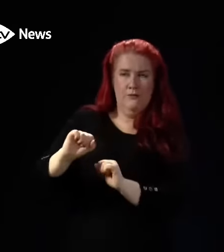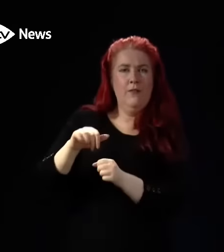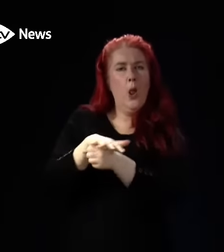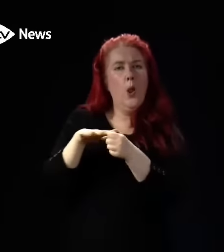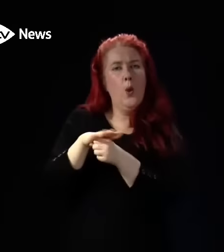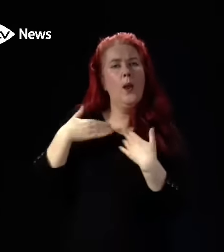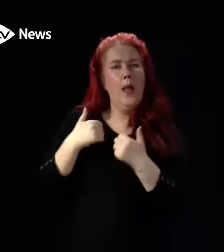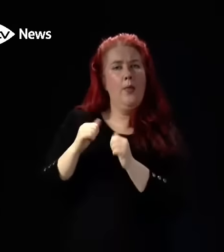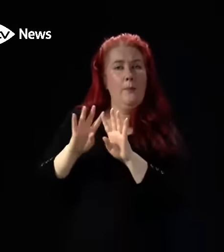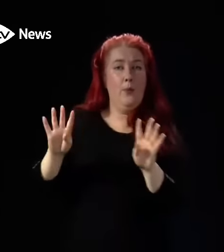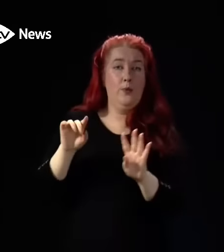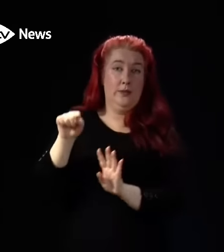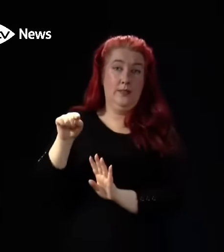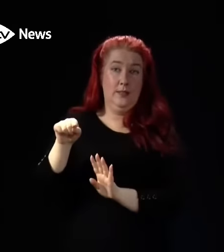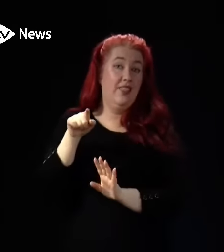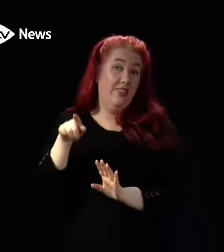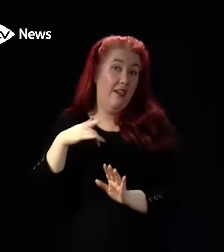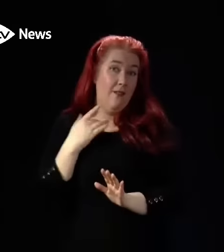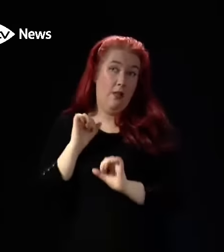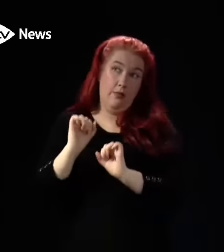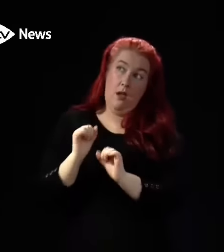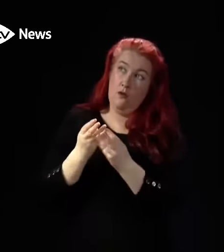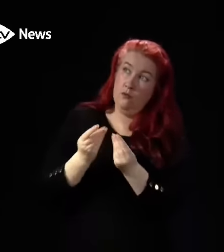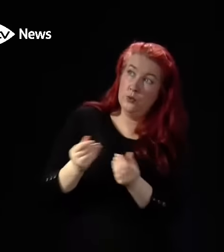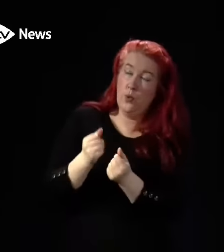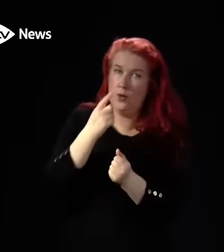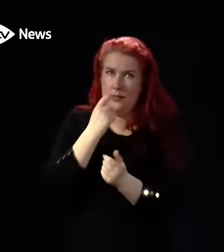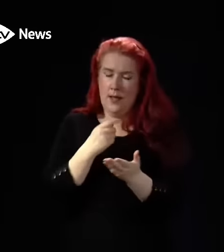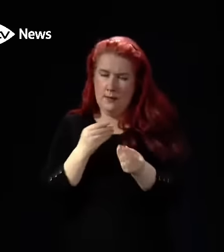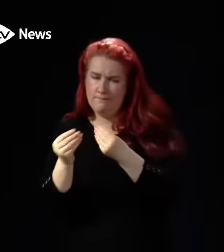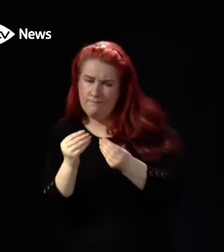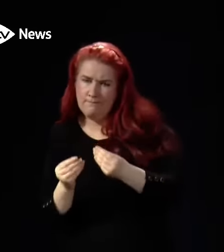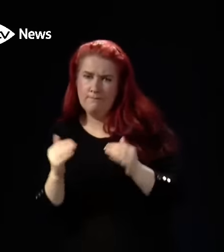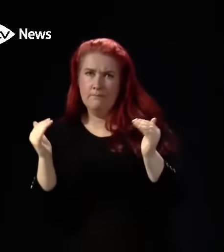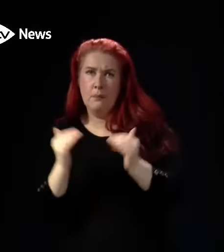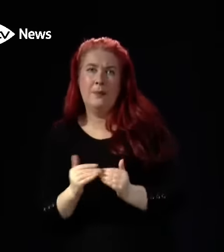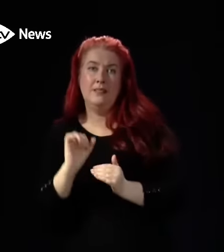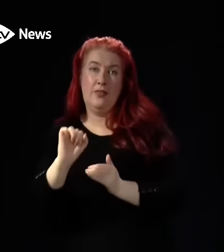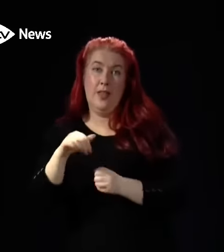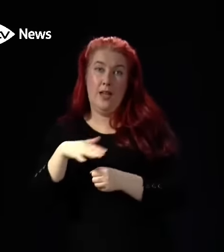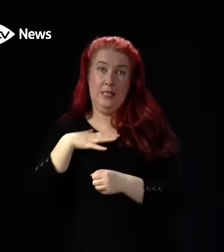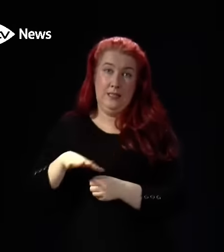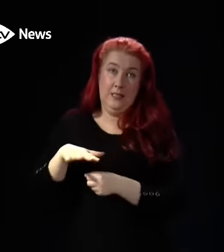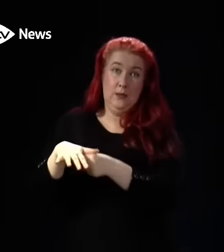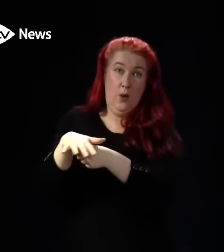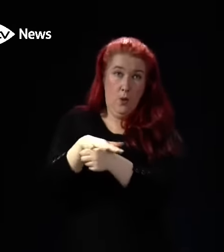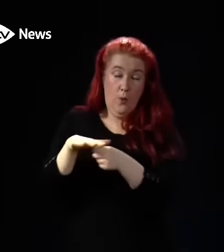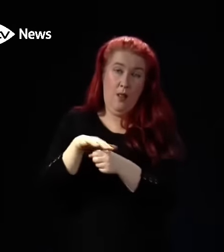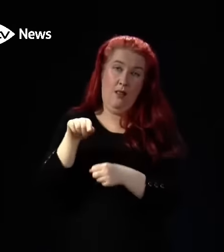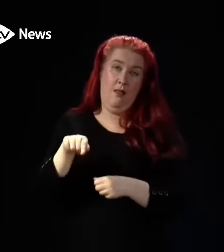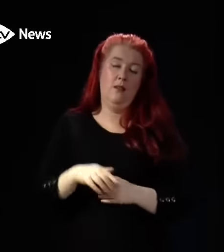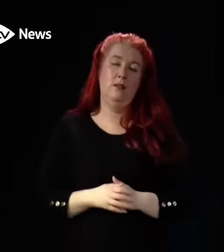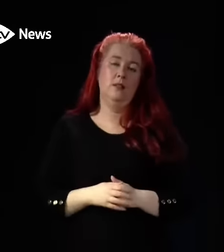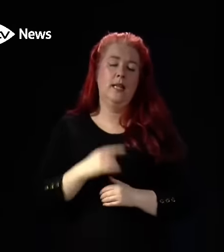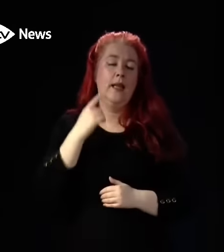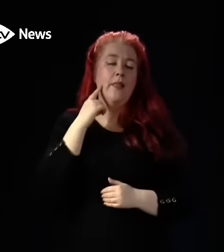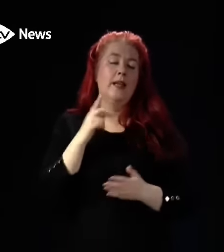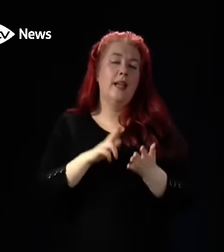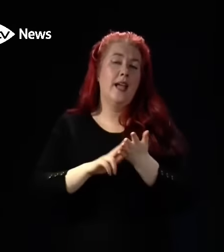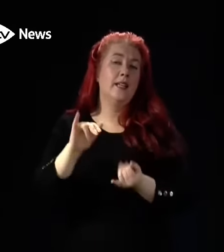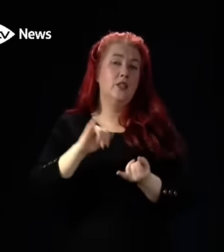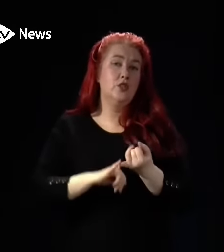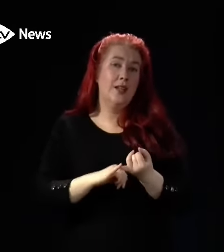use of resources best meets the needs that they are experiencing. I think the NHS Lanarkshire